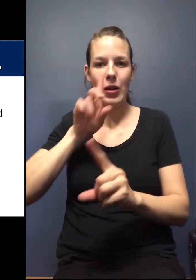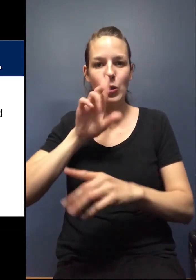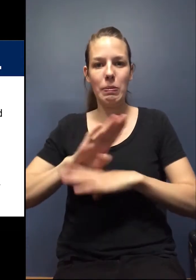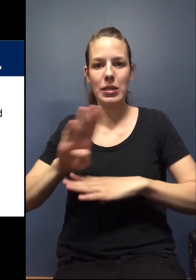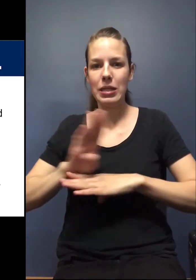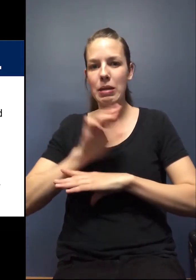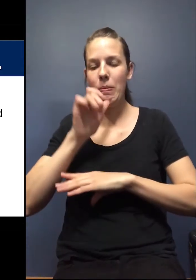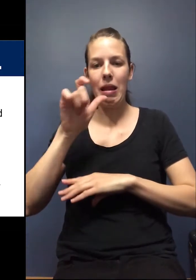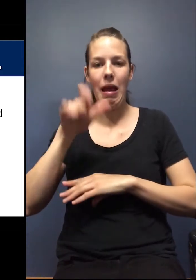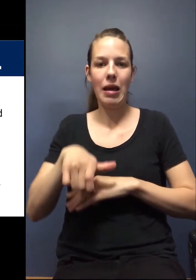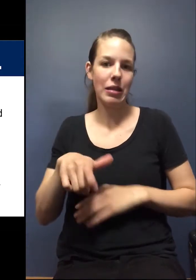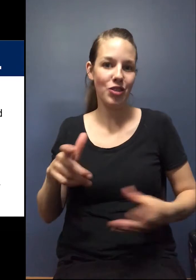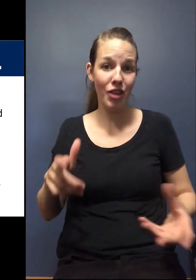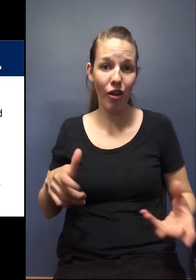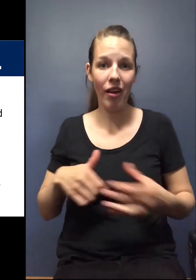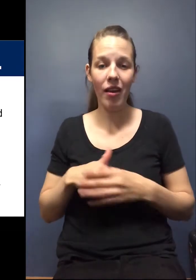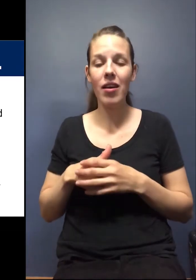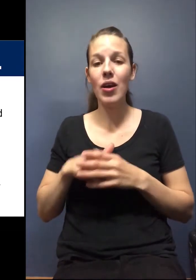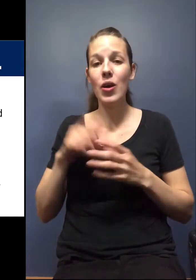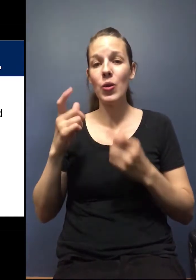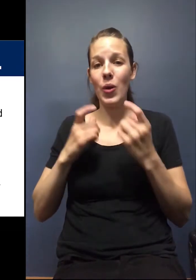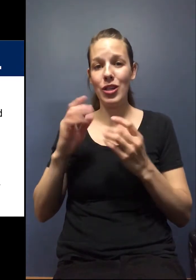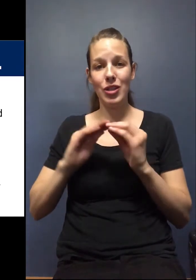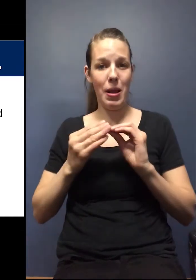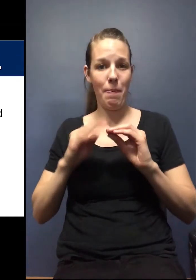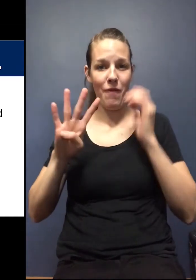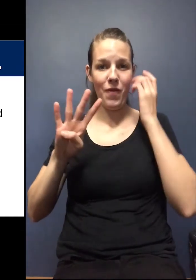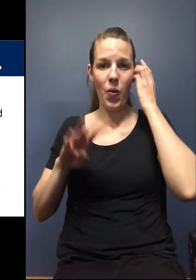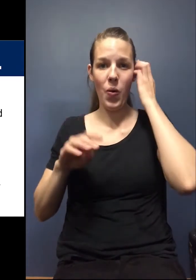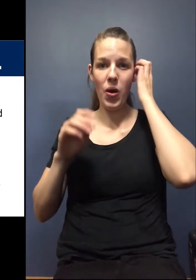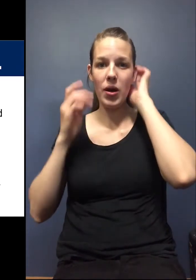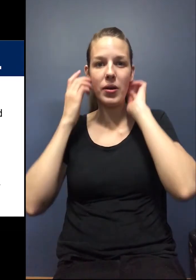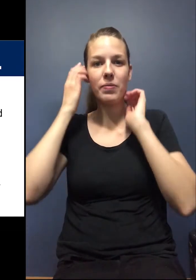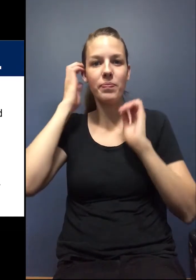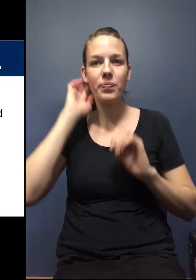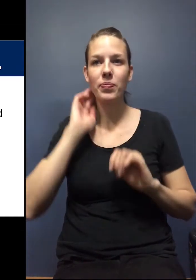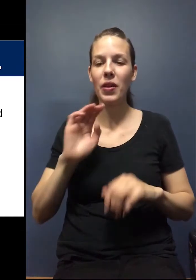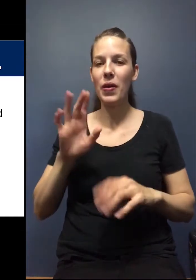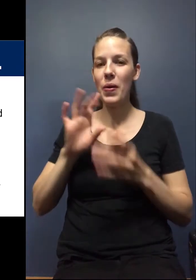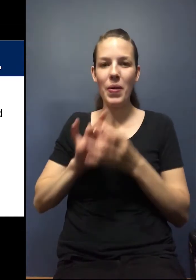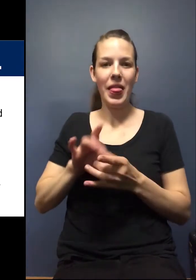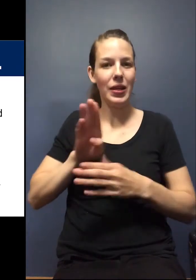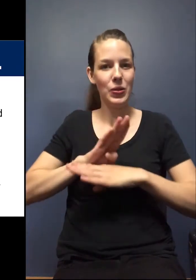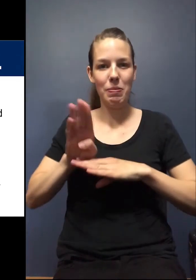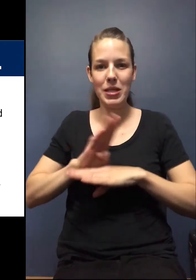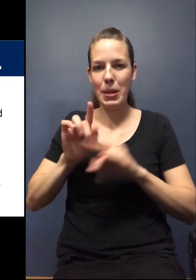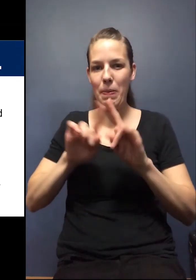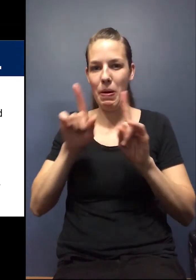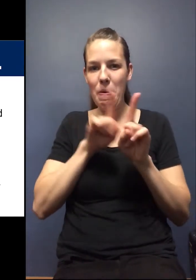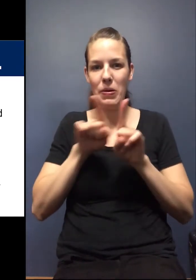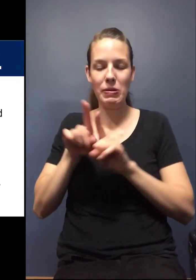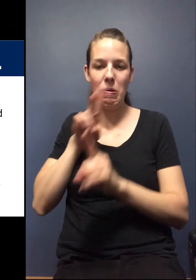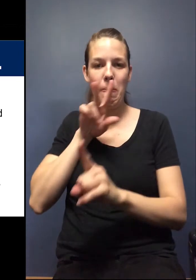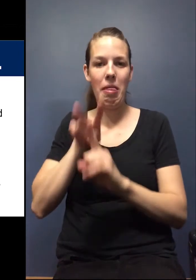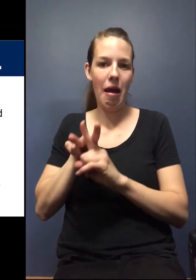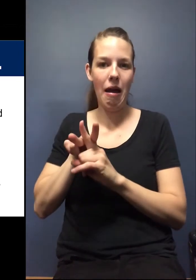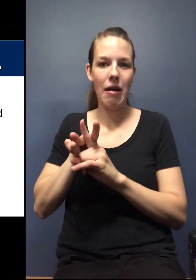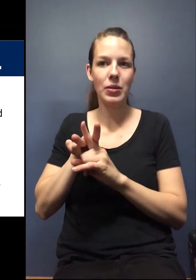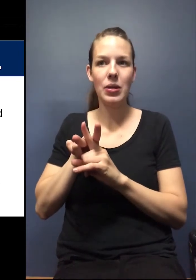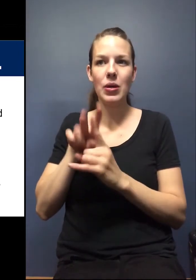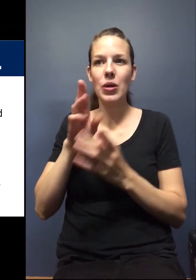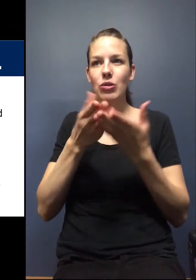businesses, but not necessarily. So question number four, um, is related to a business, but also applies to, um,